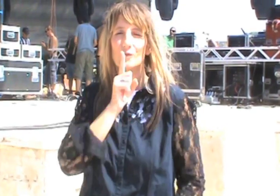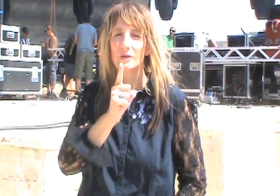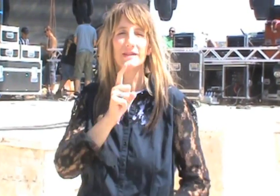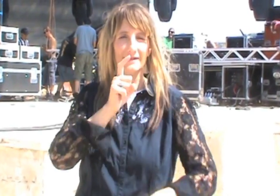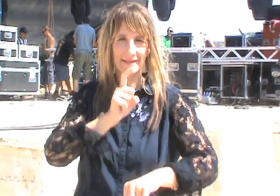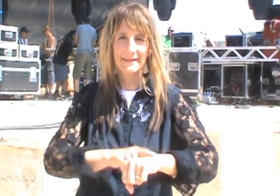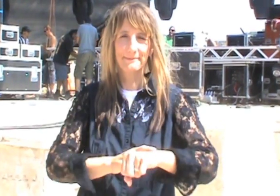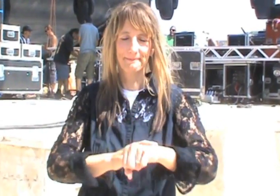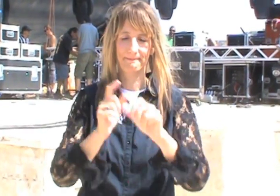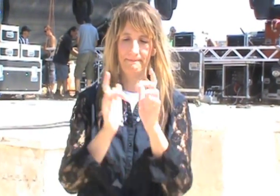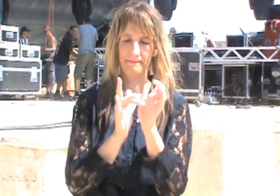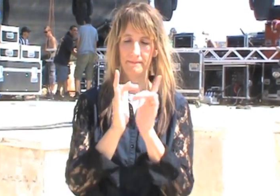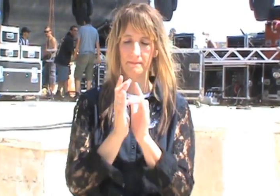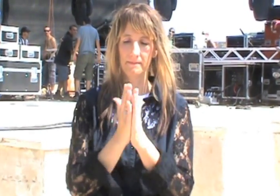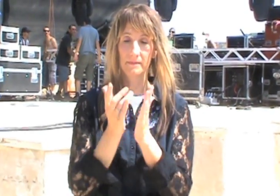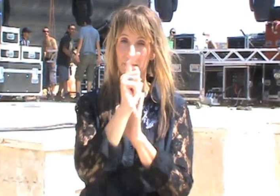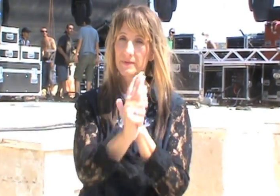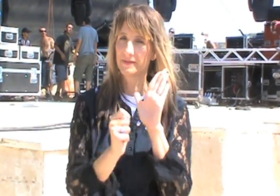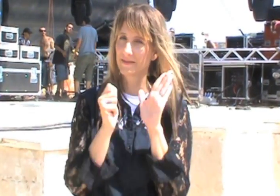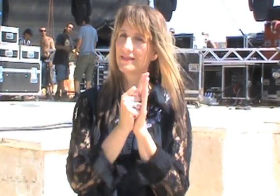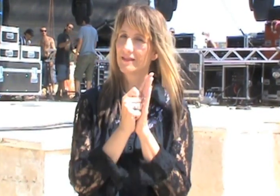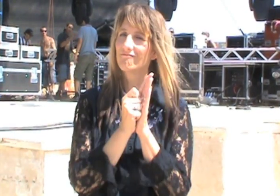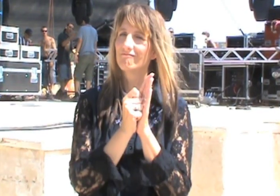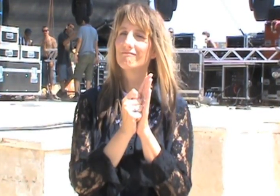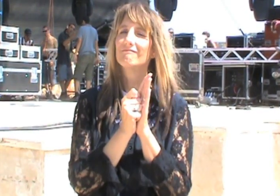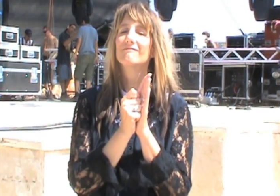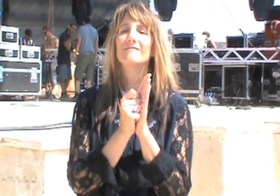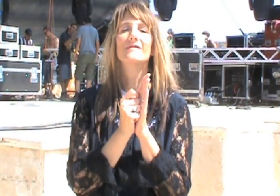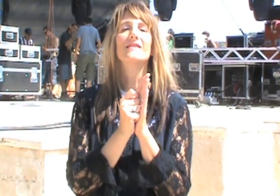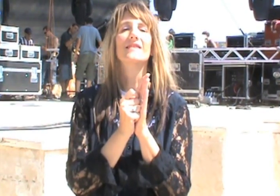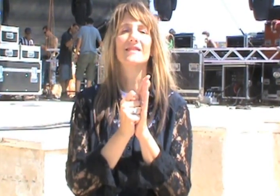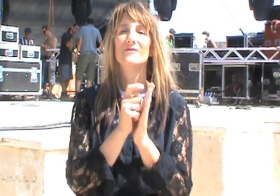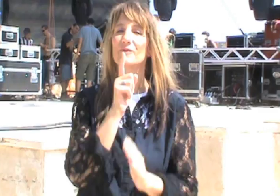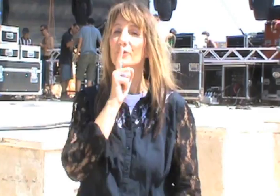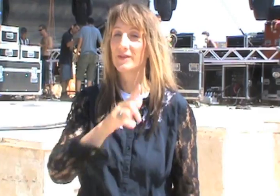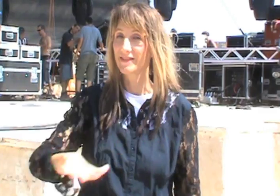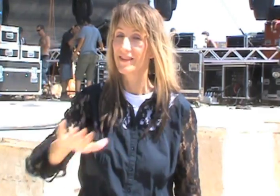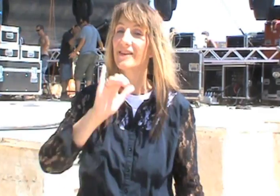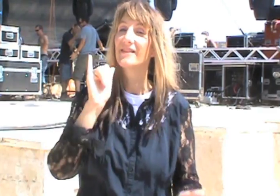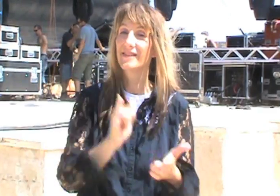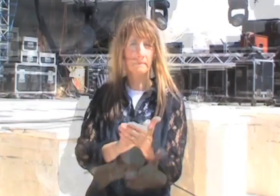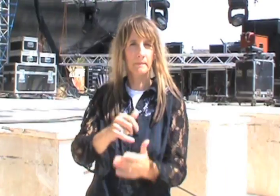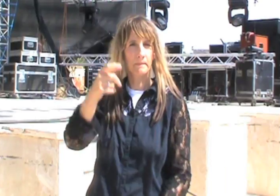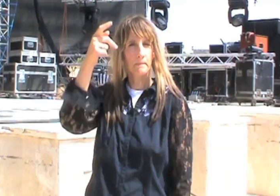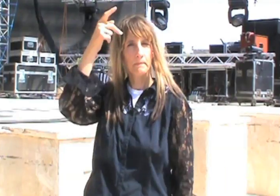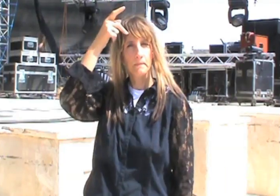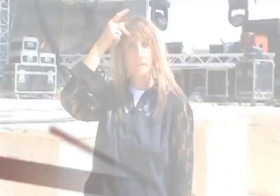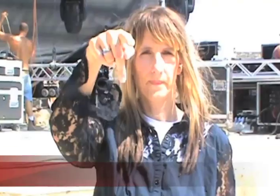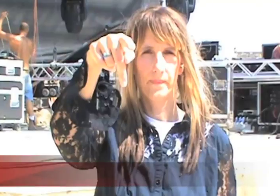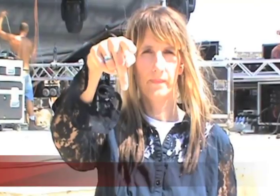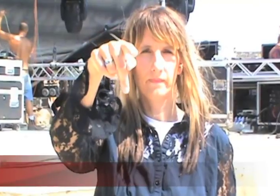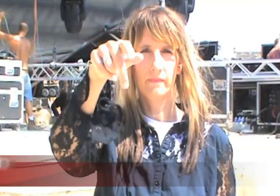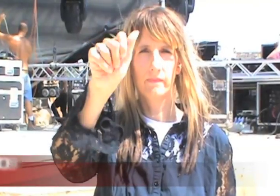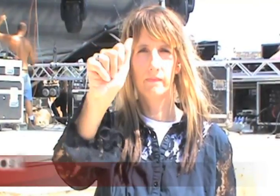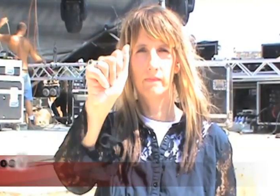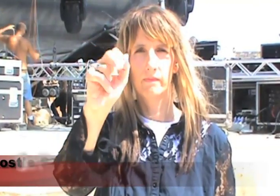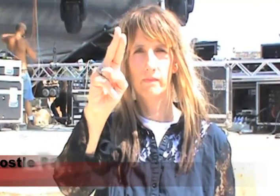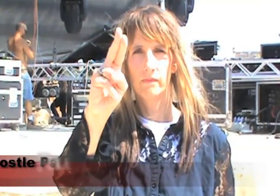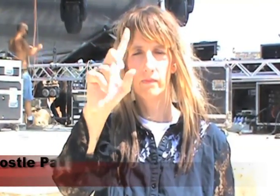the Bible, in the Bible times, this is the area where Paul